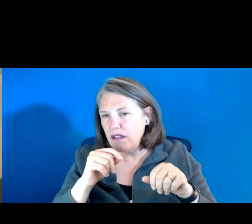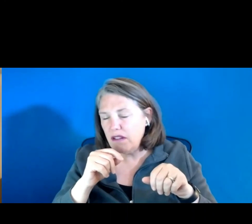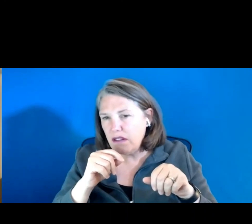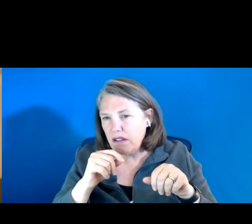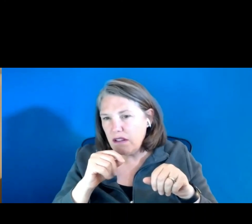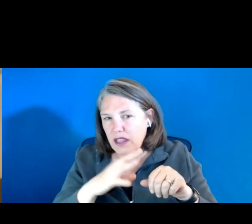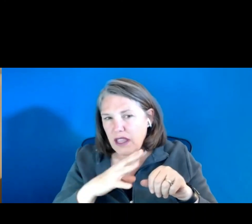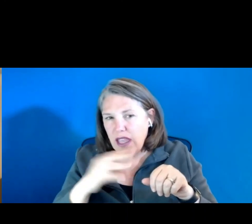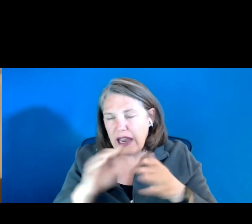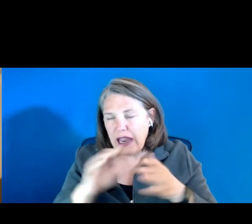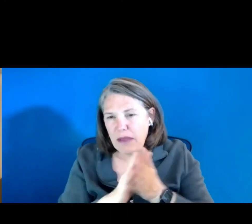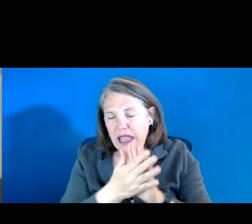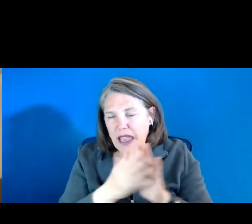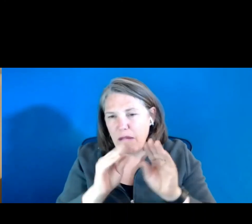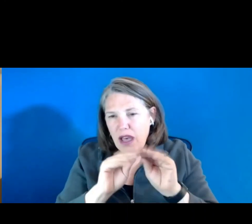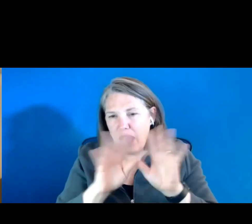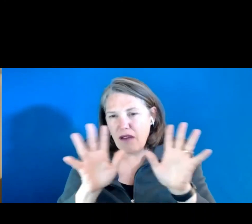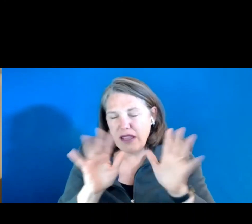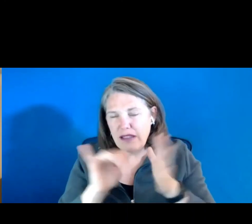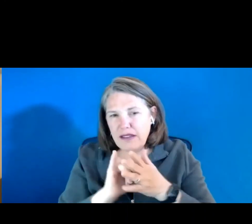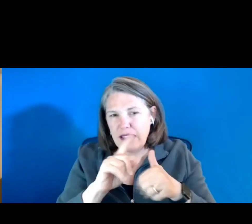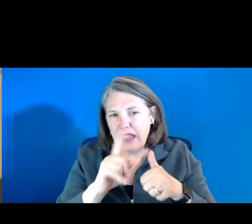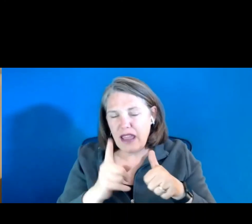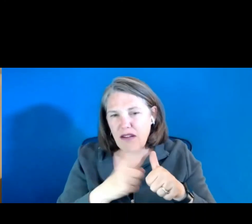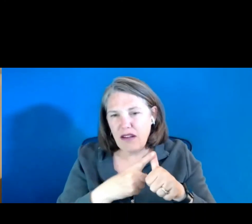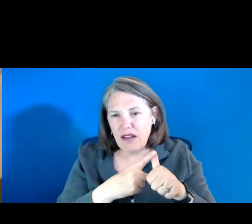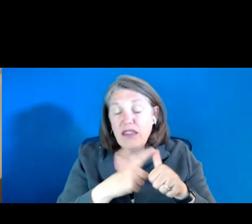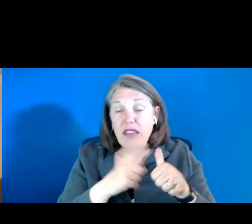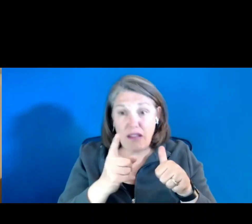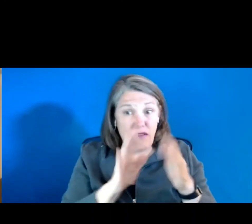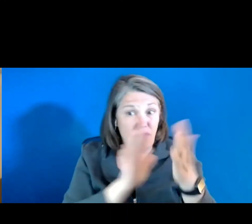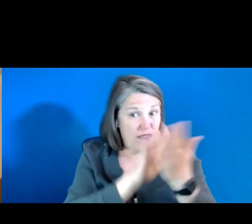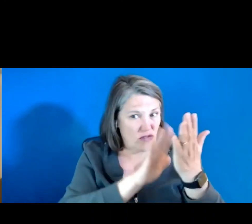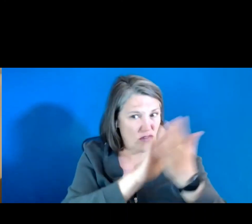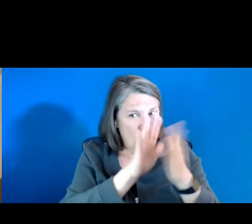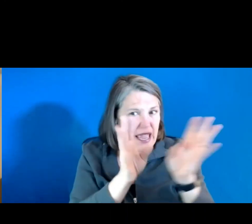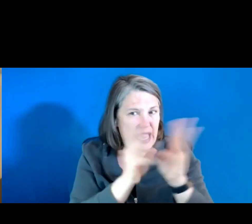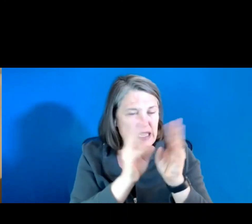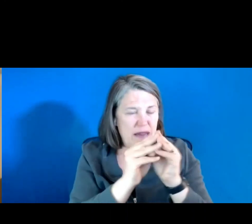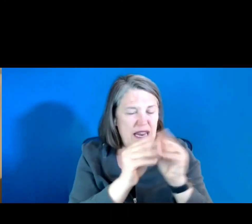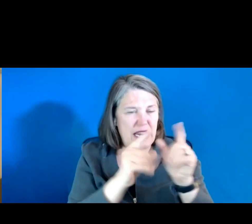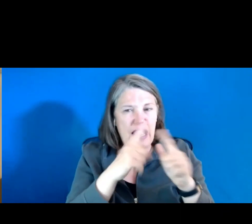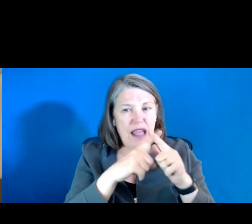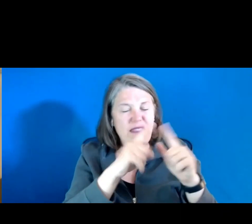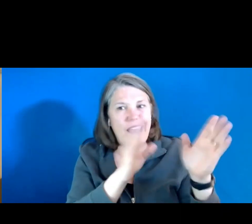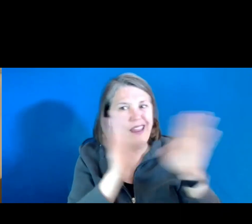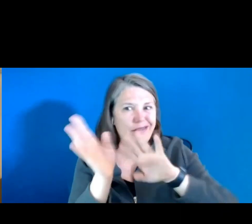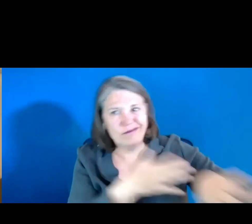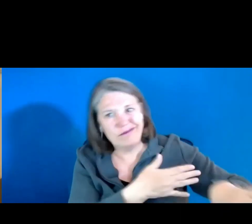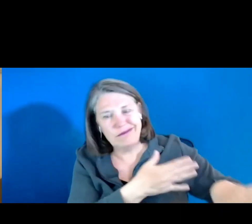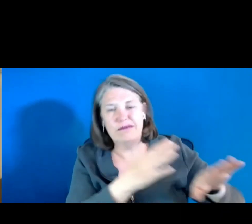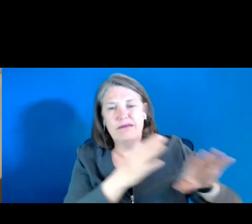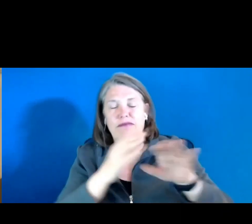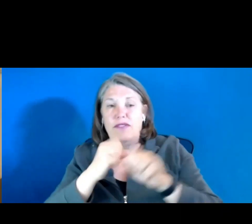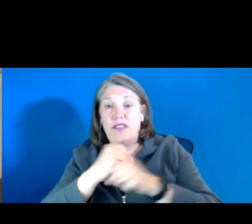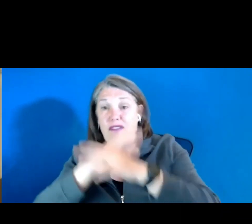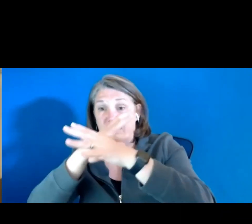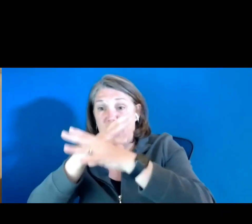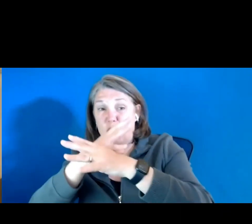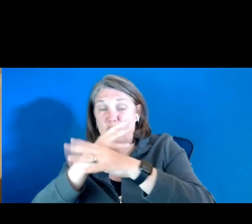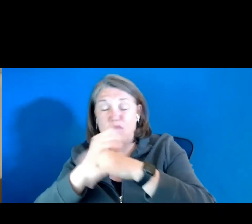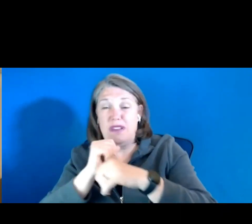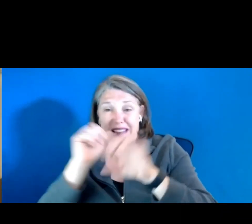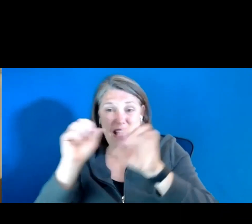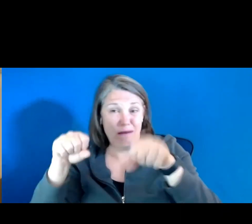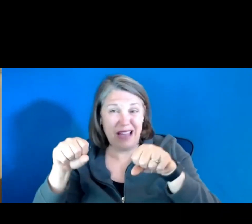obvious that first the place-based meeting and thought a virtual meeting would not be possible and should not be